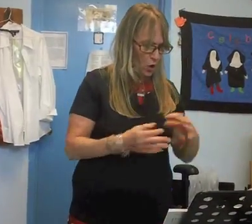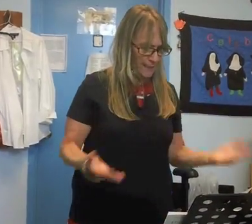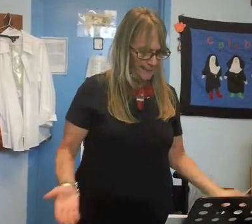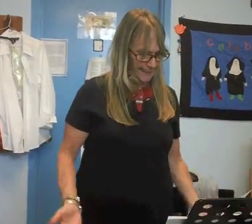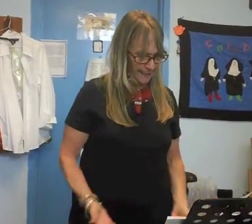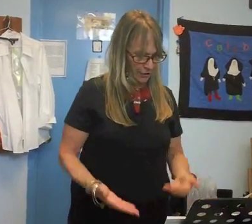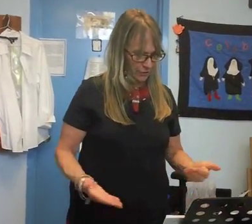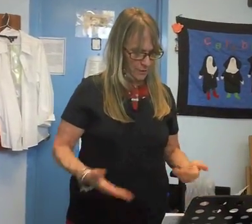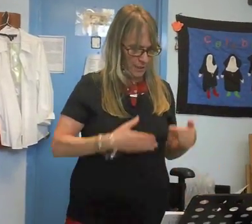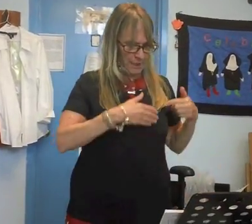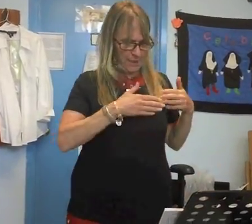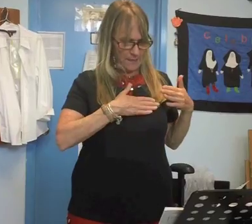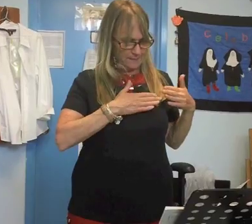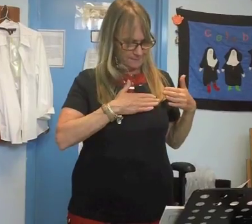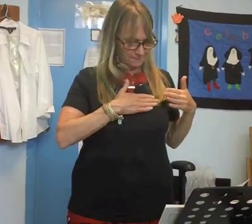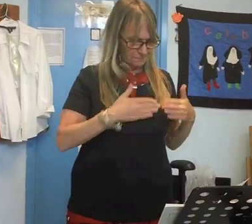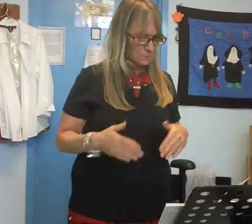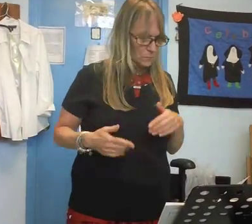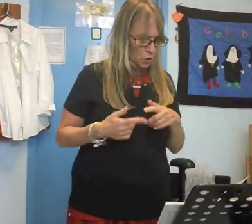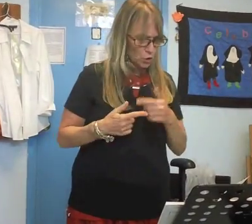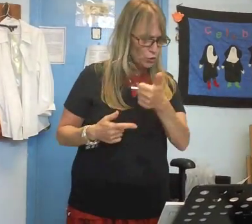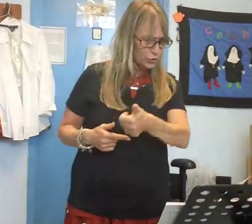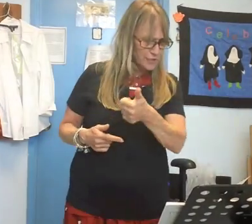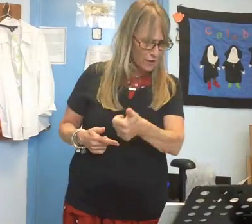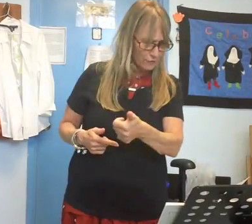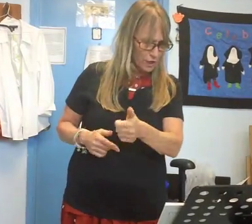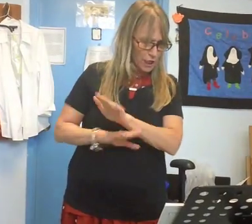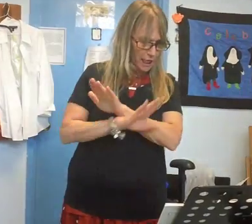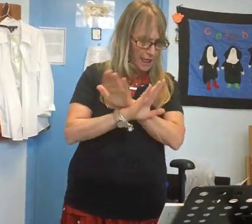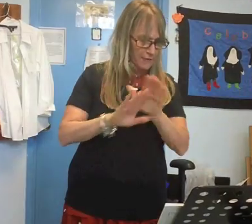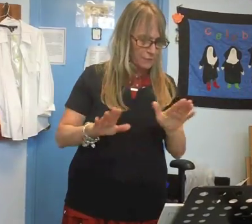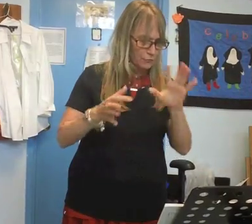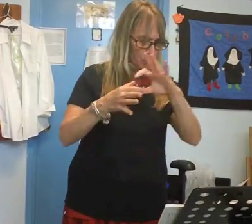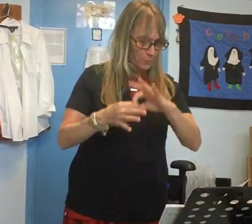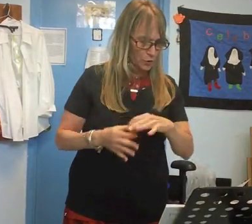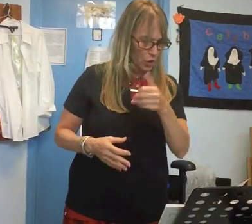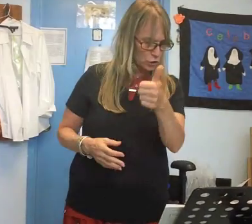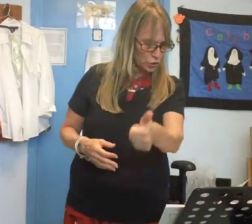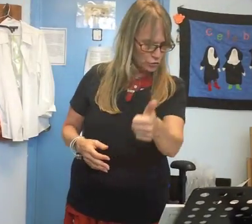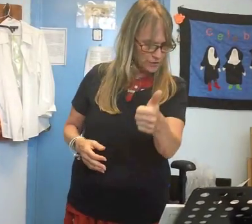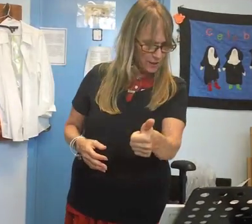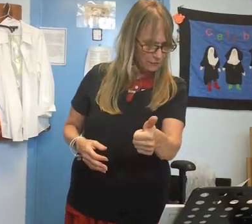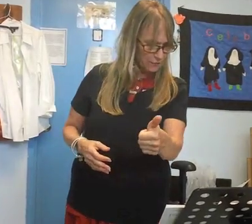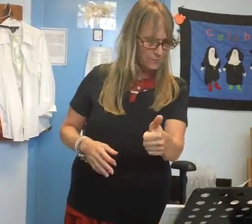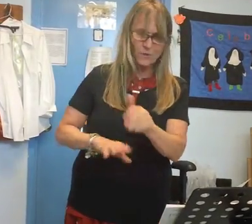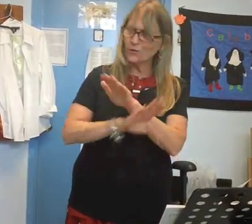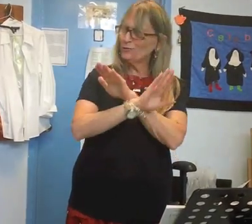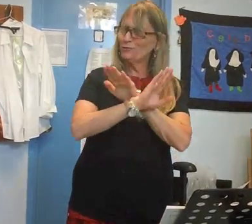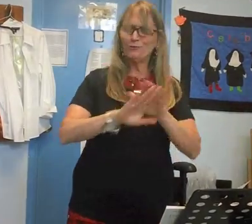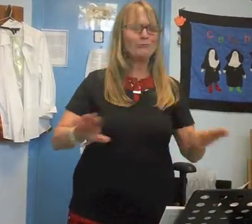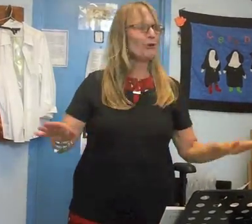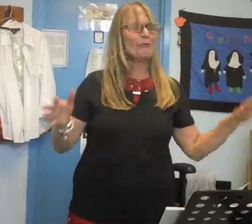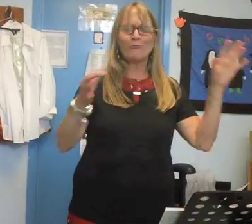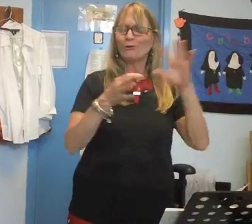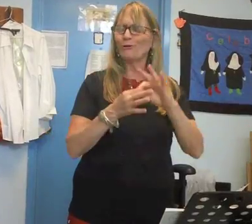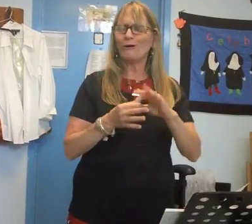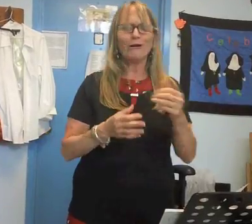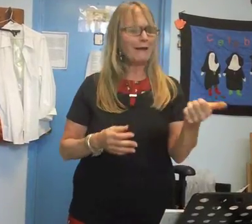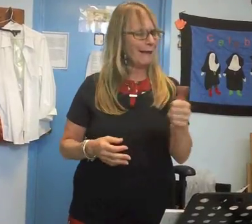here to yourself if you don't belong to yourself you don't belong anywhere